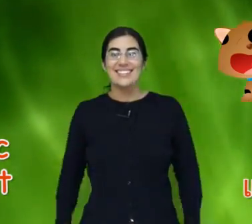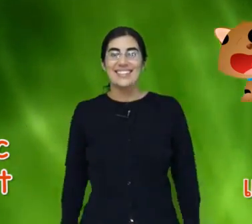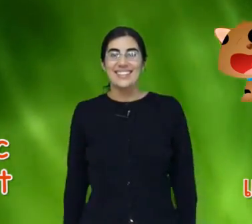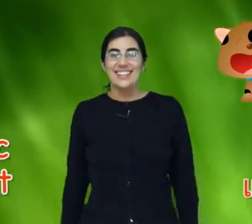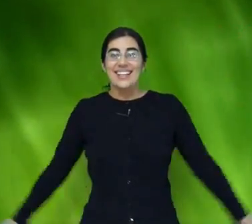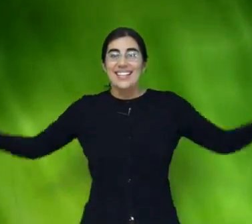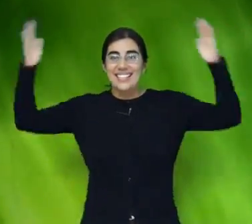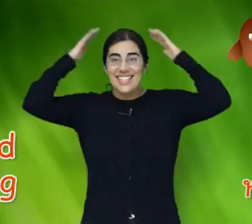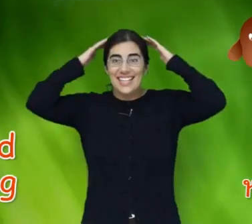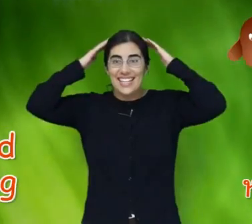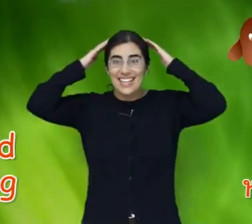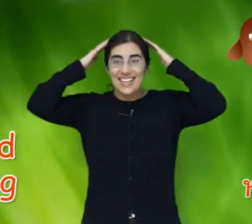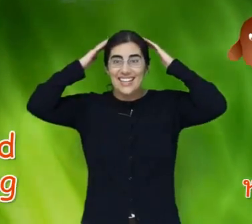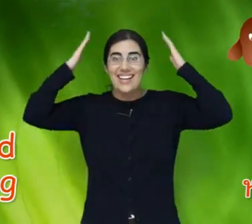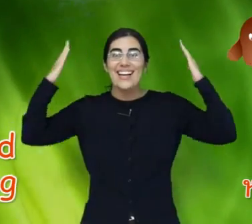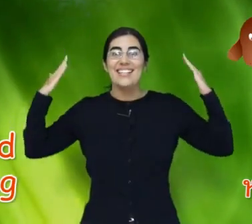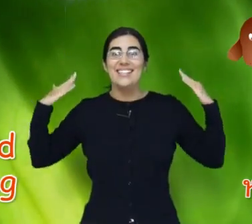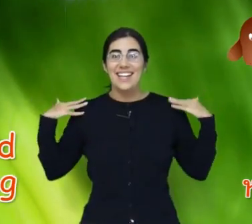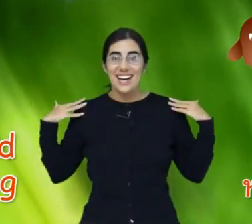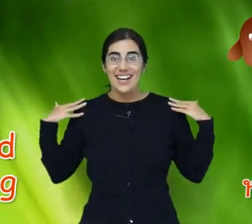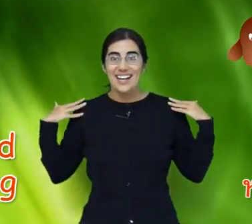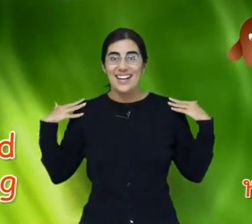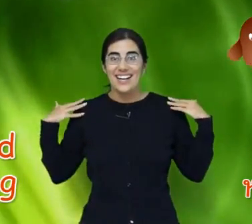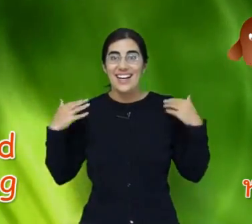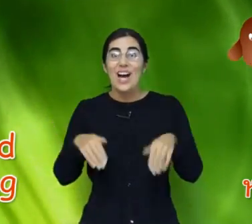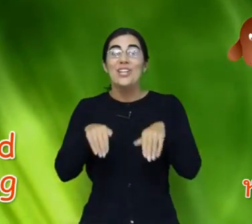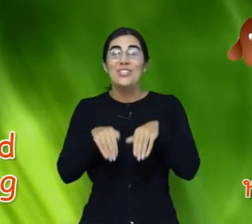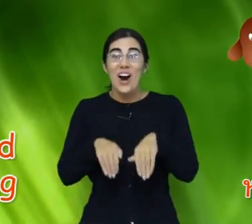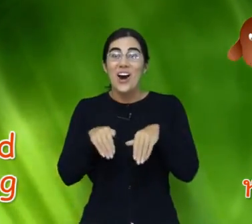D. D. Dog.